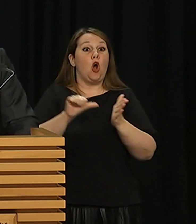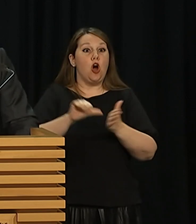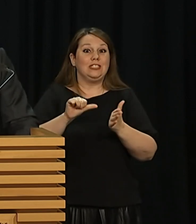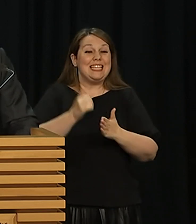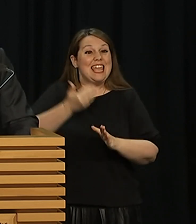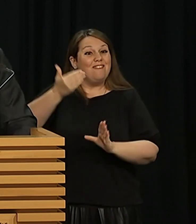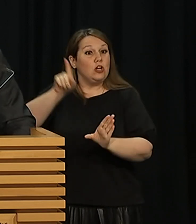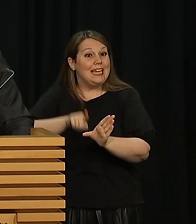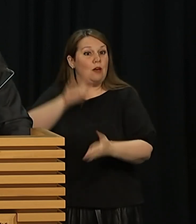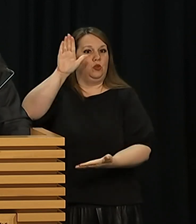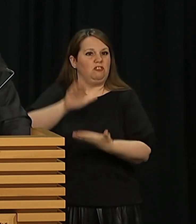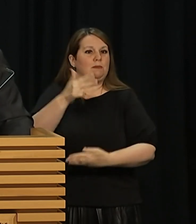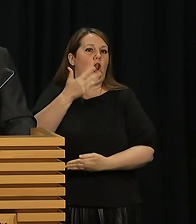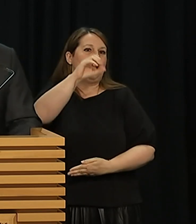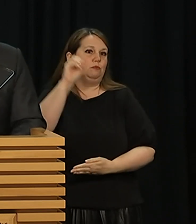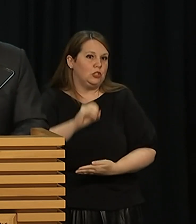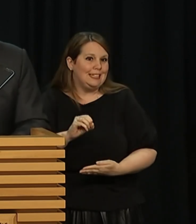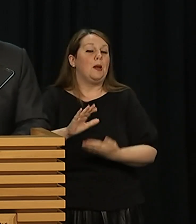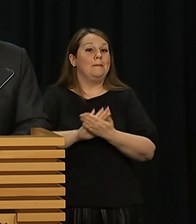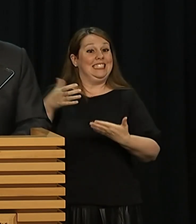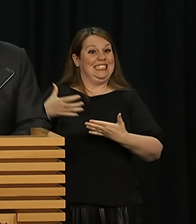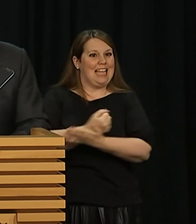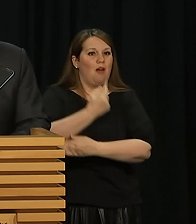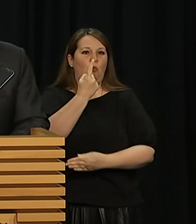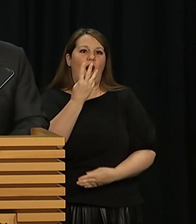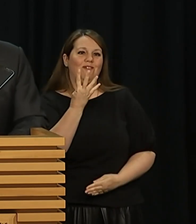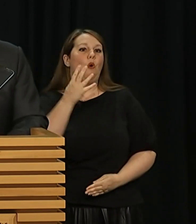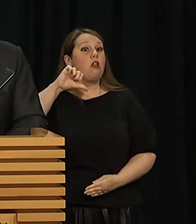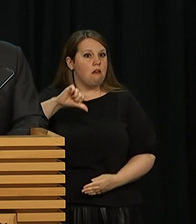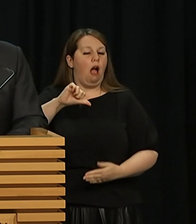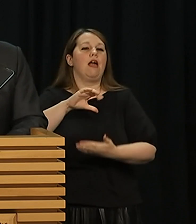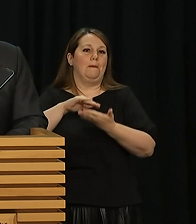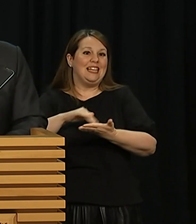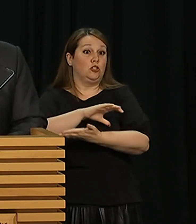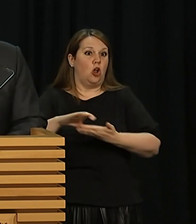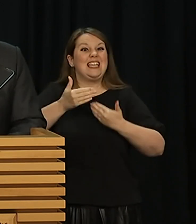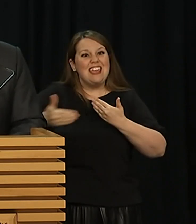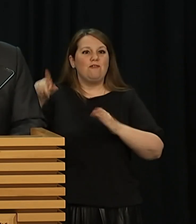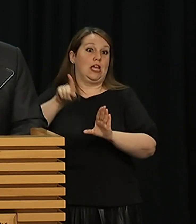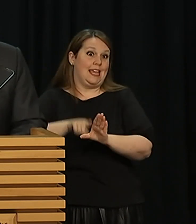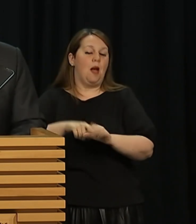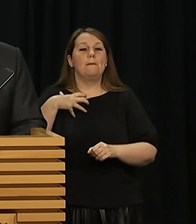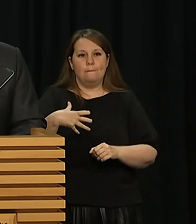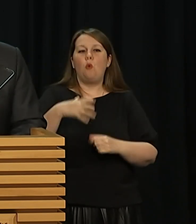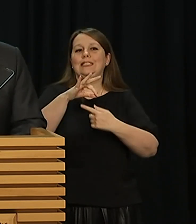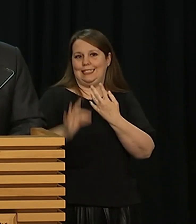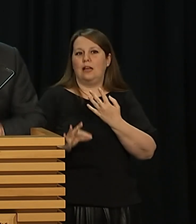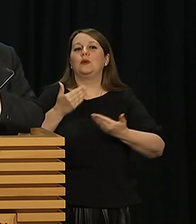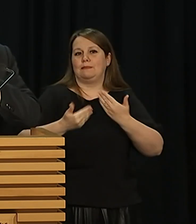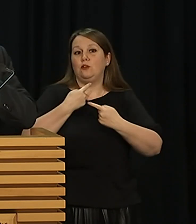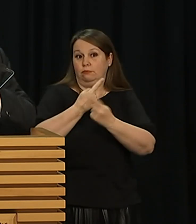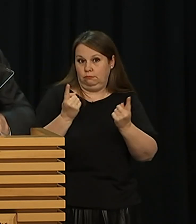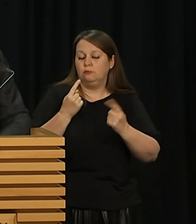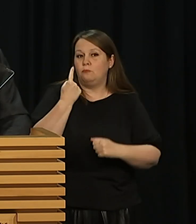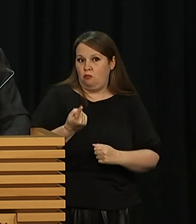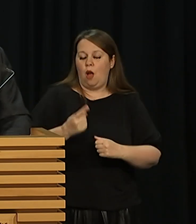19% a year or about $149 million a year, and there'll be much more detail on that tomorrow. As